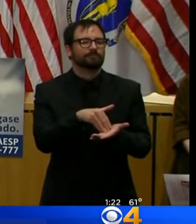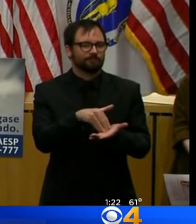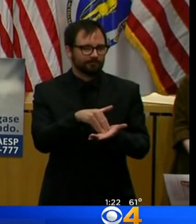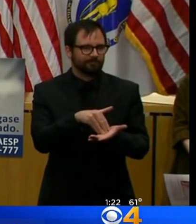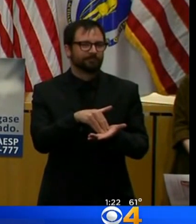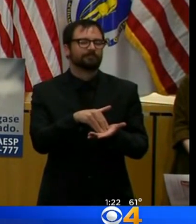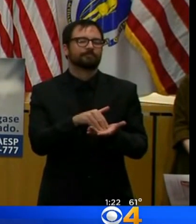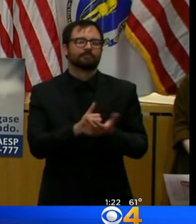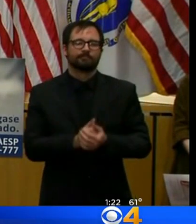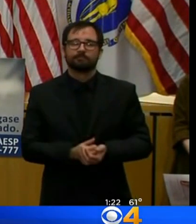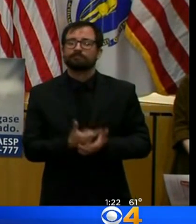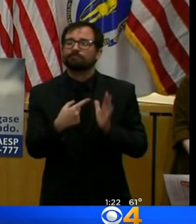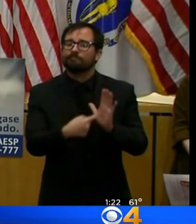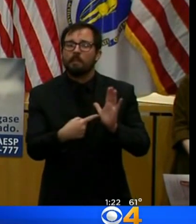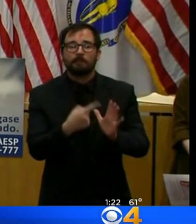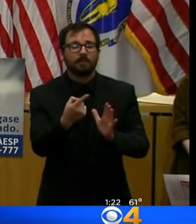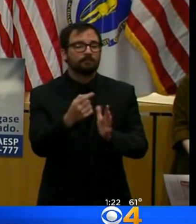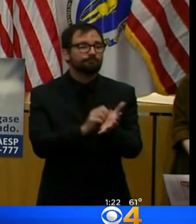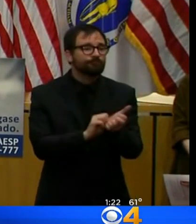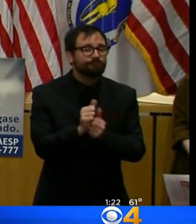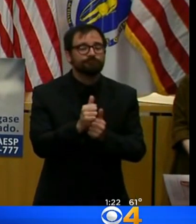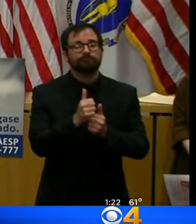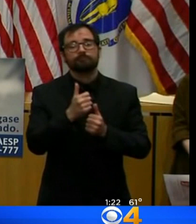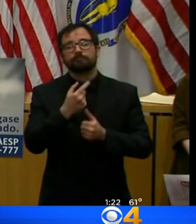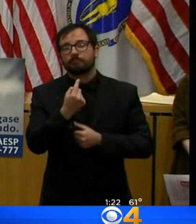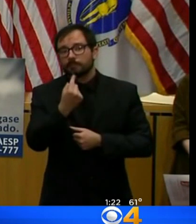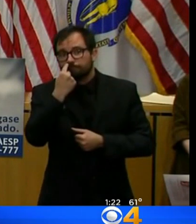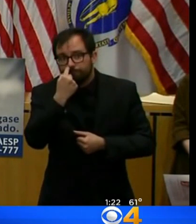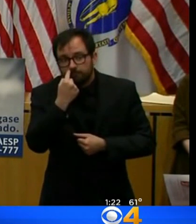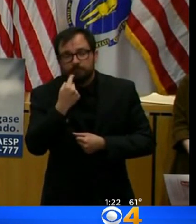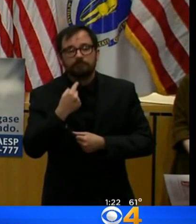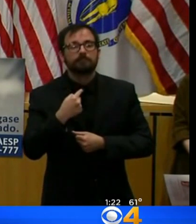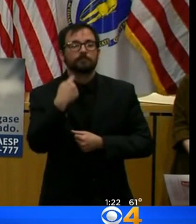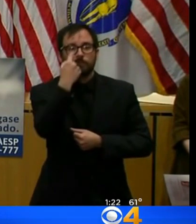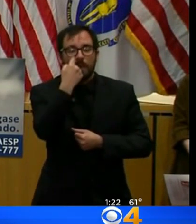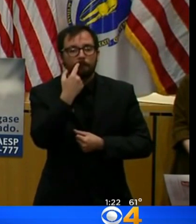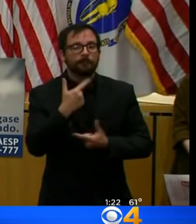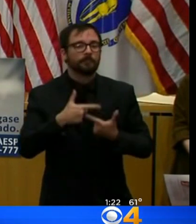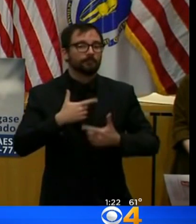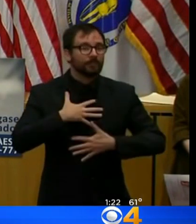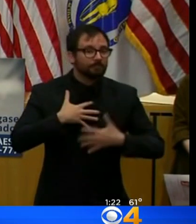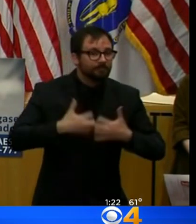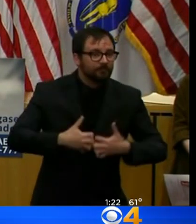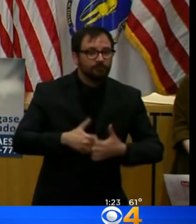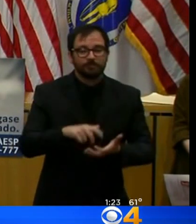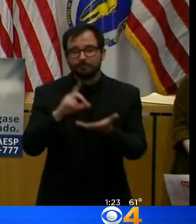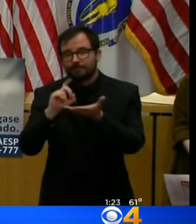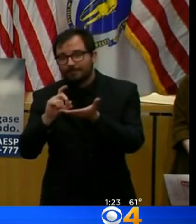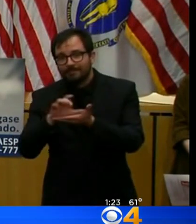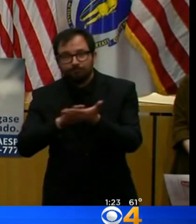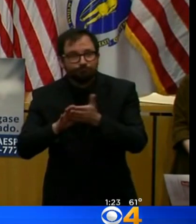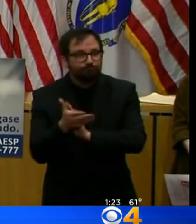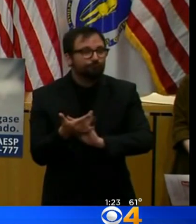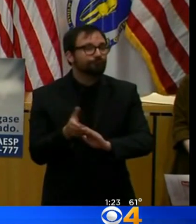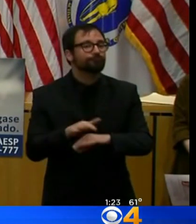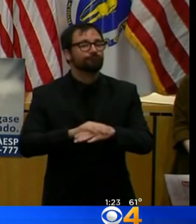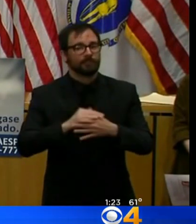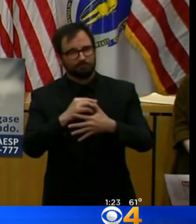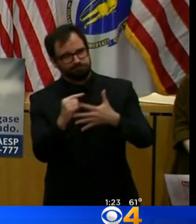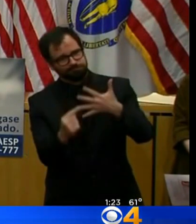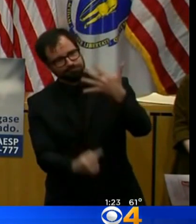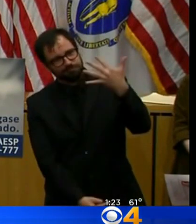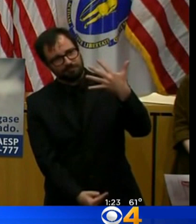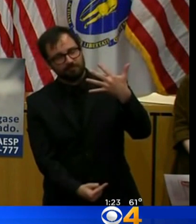ventilators, sanitizers, and thermometers. MERT helps companies identify what types of items we need, gives regulatory